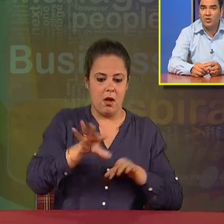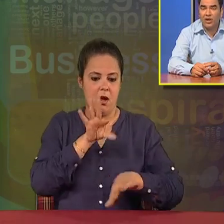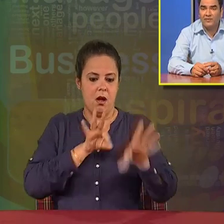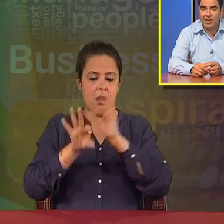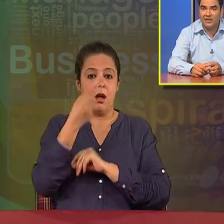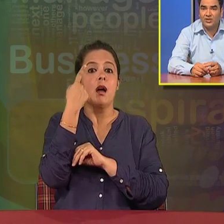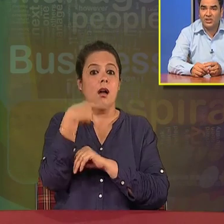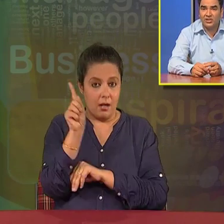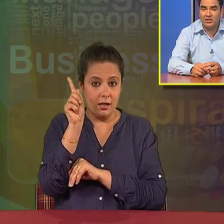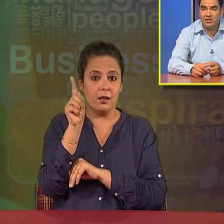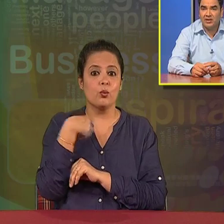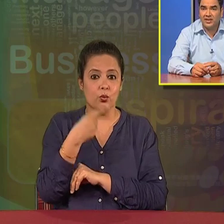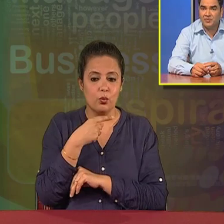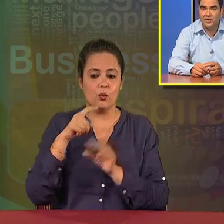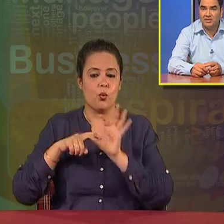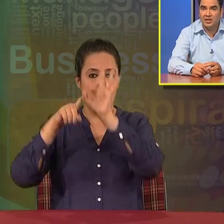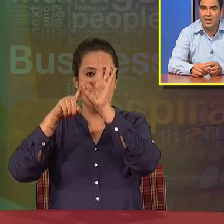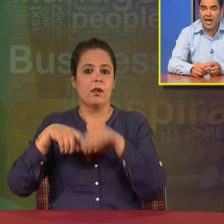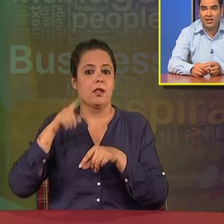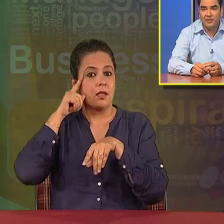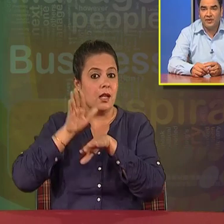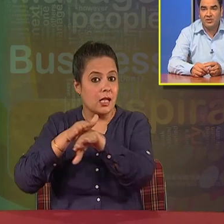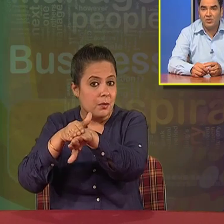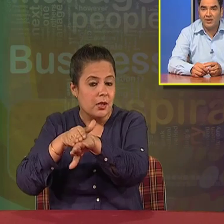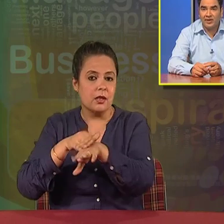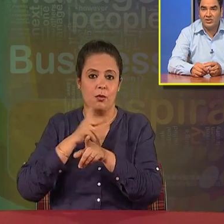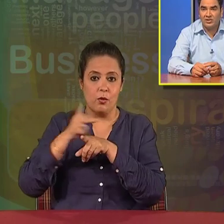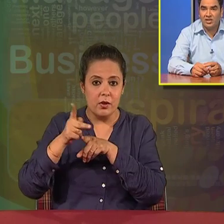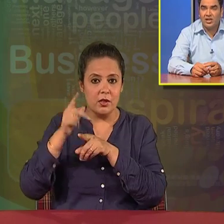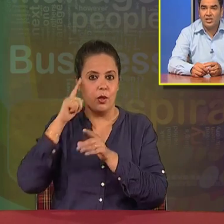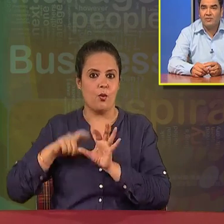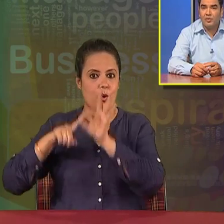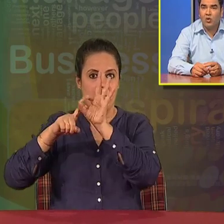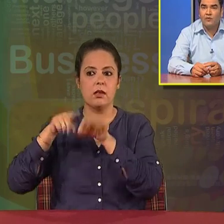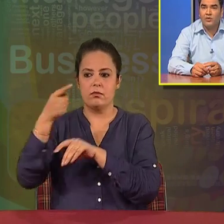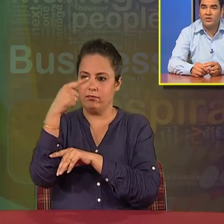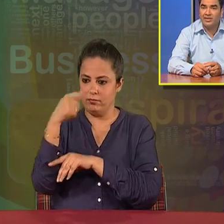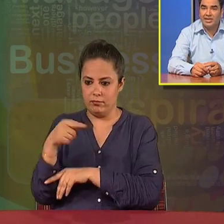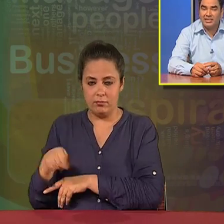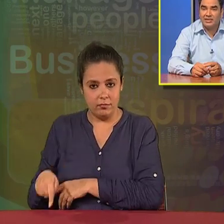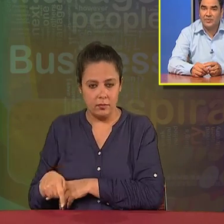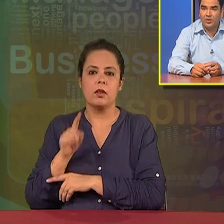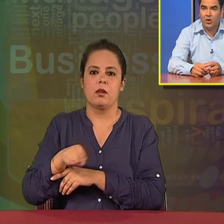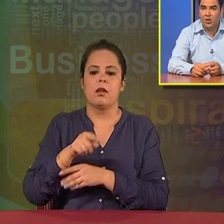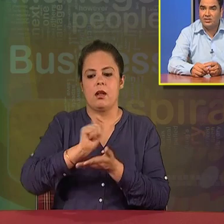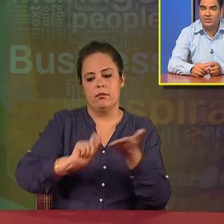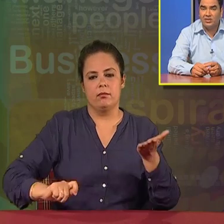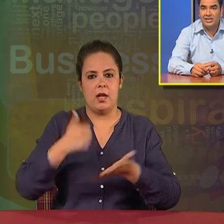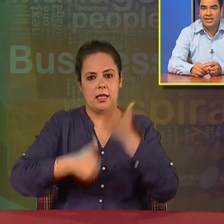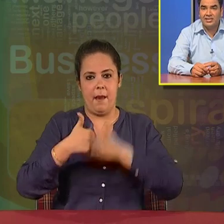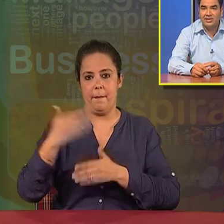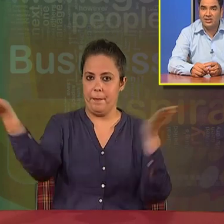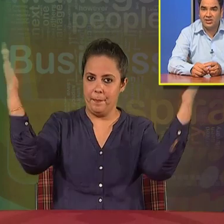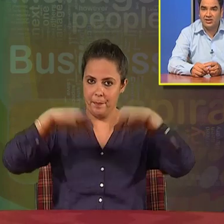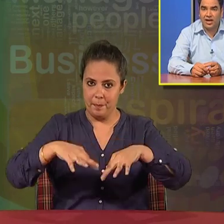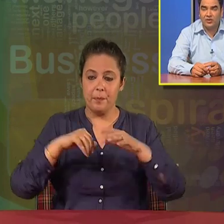those who are qualifying, the educational, experience, and the professional qualifications, they will be called for the written test. Once the